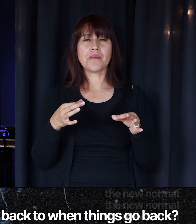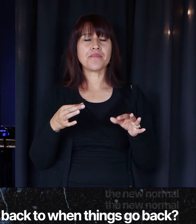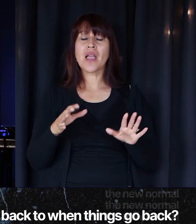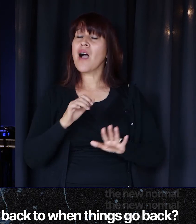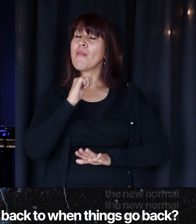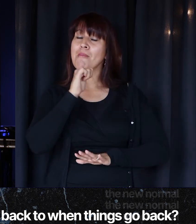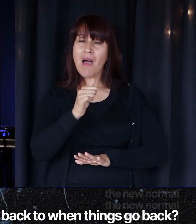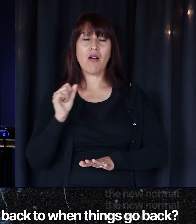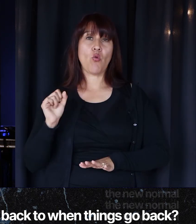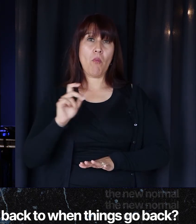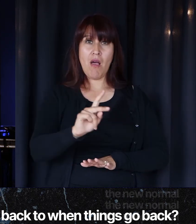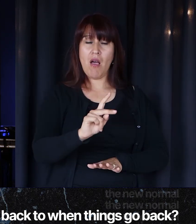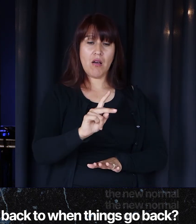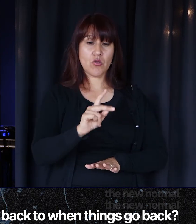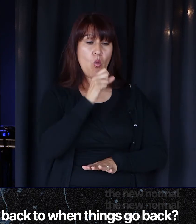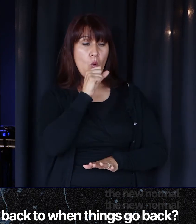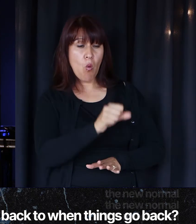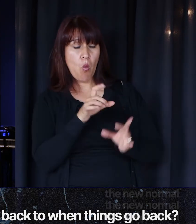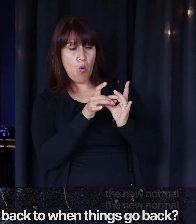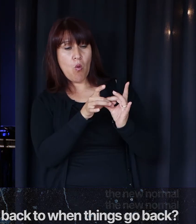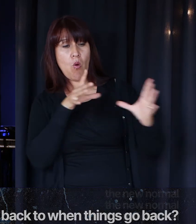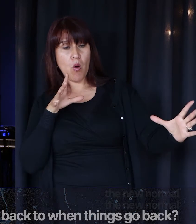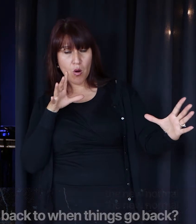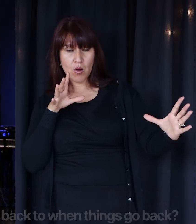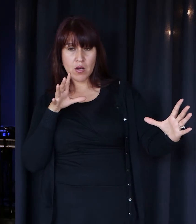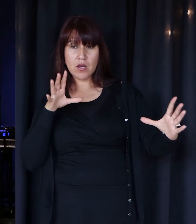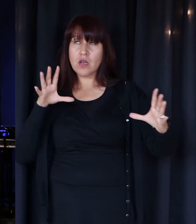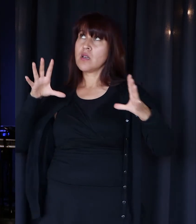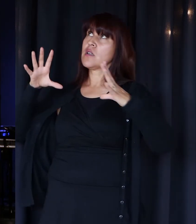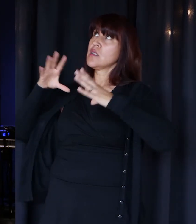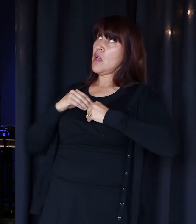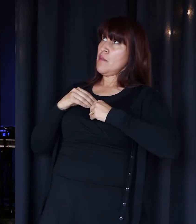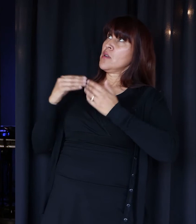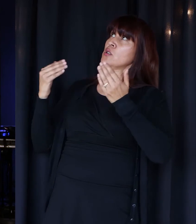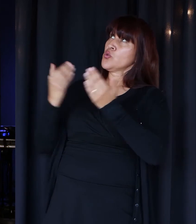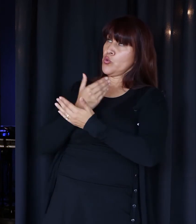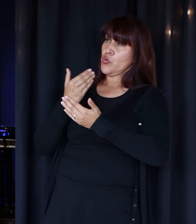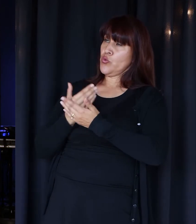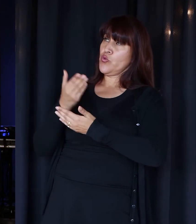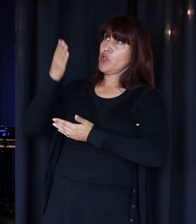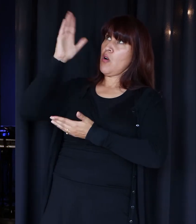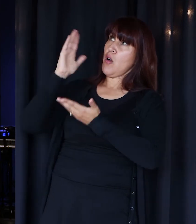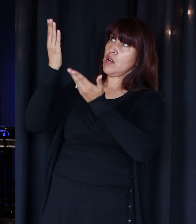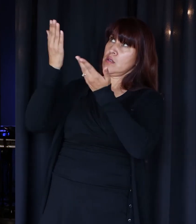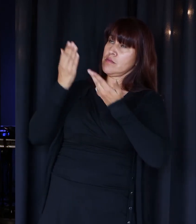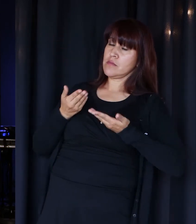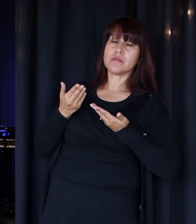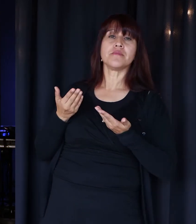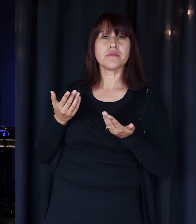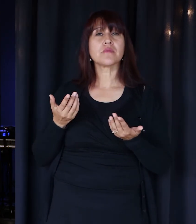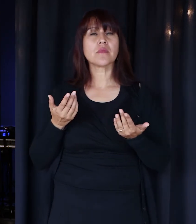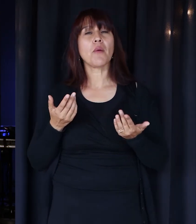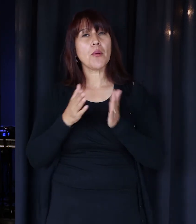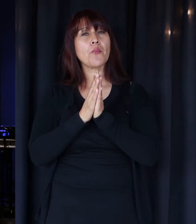not going to go back. I'm going to let go of the old and I'm going to embrace the new that God has for me. I want to pray for